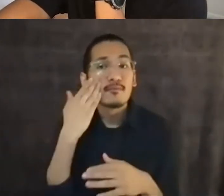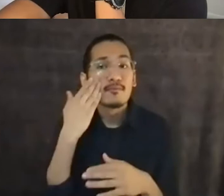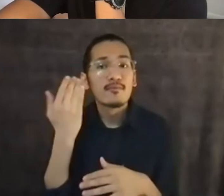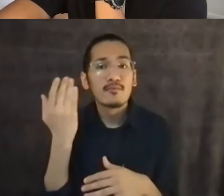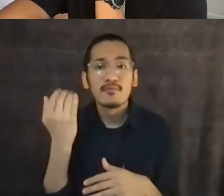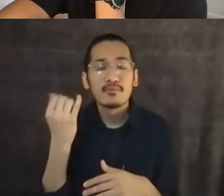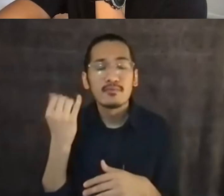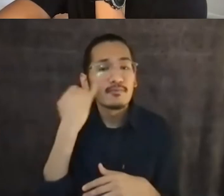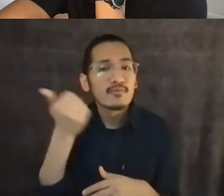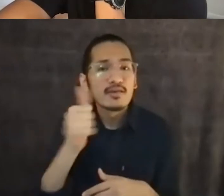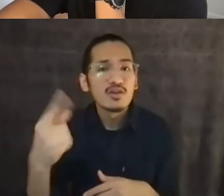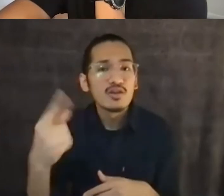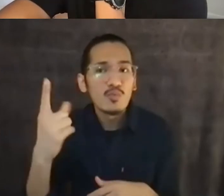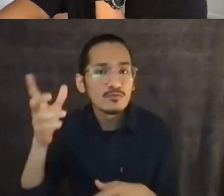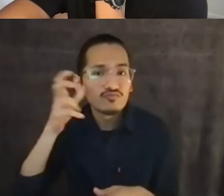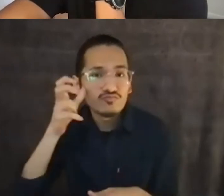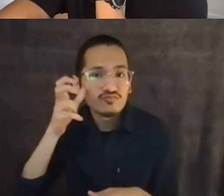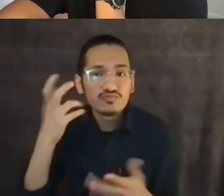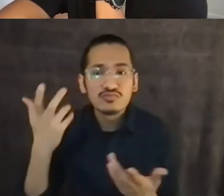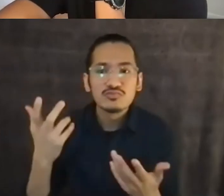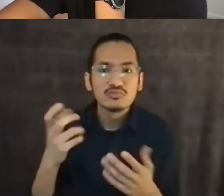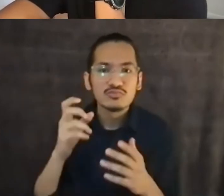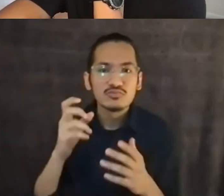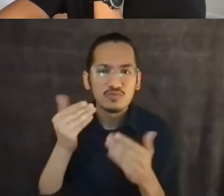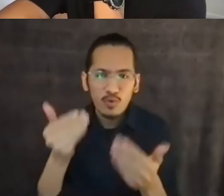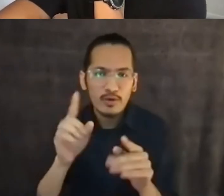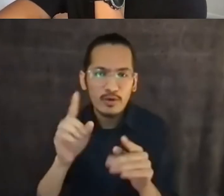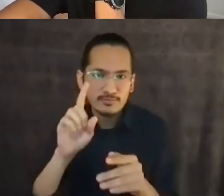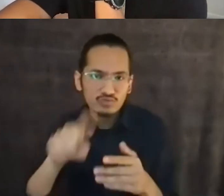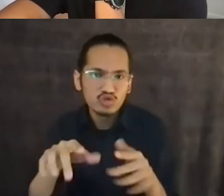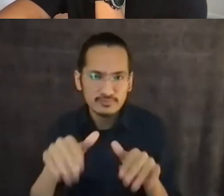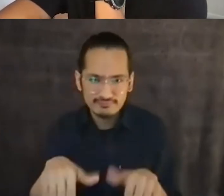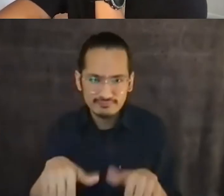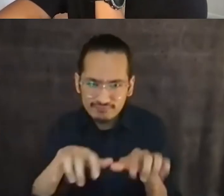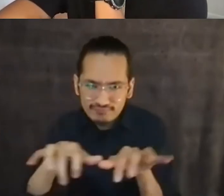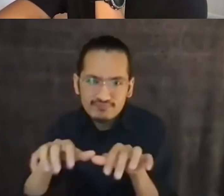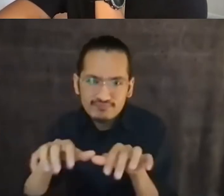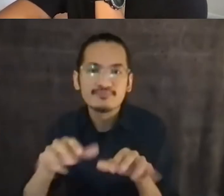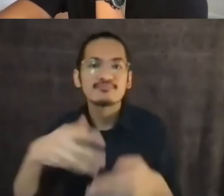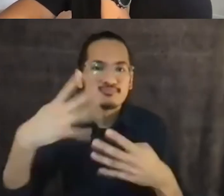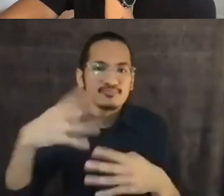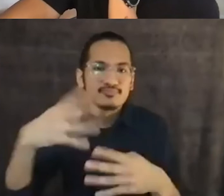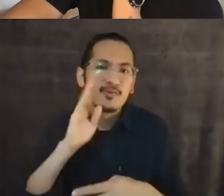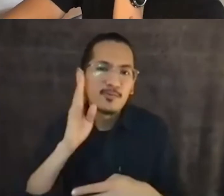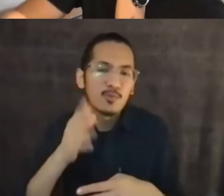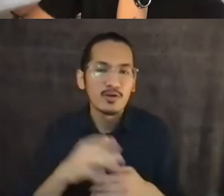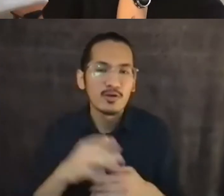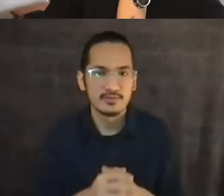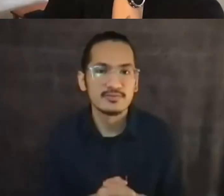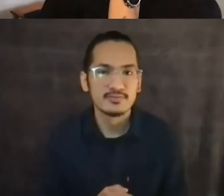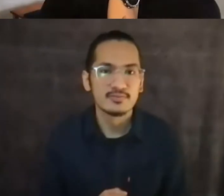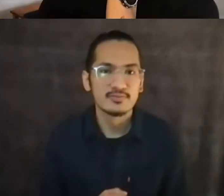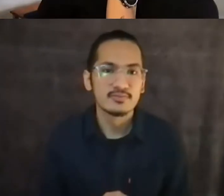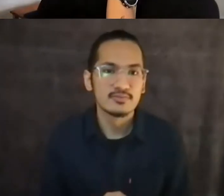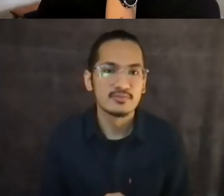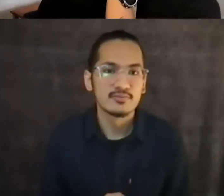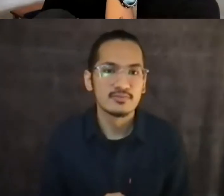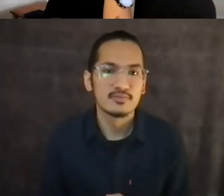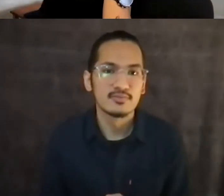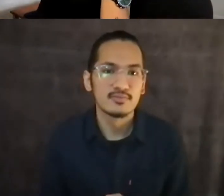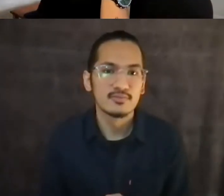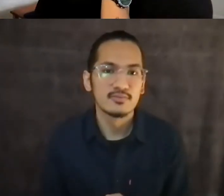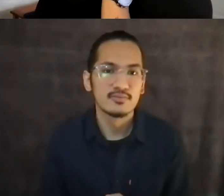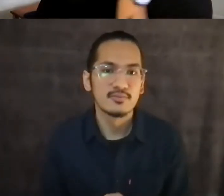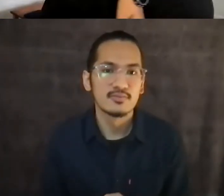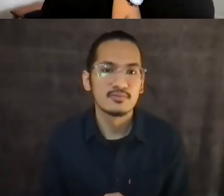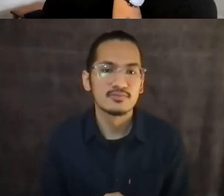questions, please do put them in the chat and the Q and a box and we will get to them. Um, you sort of touched on this first one already, but